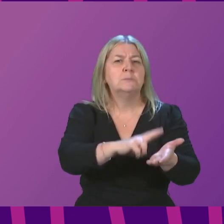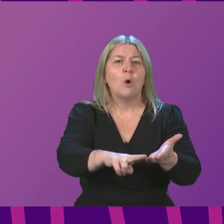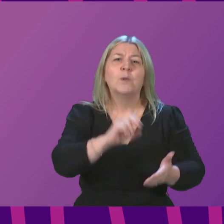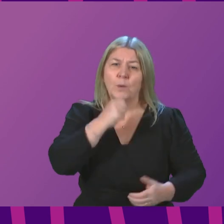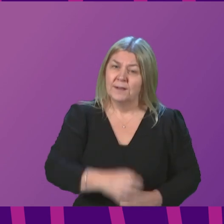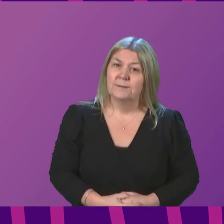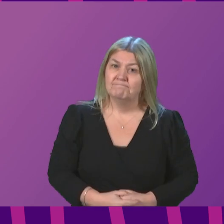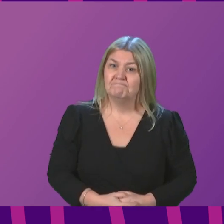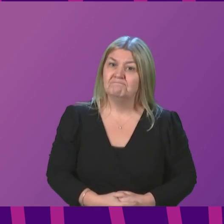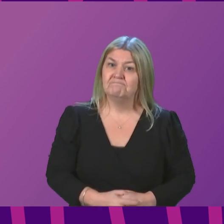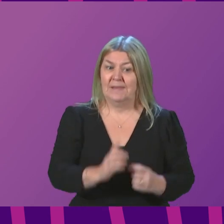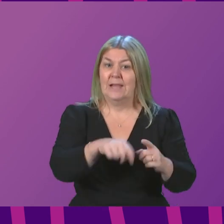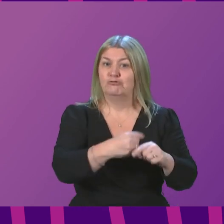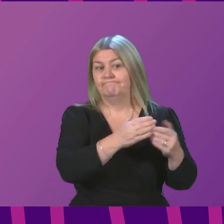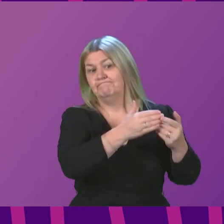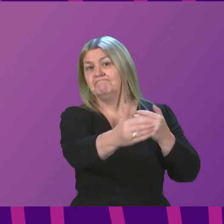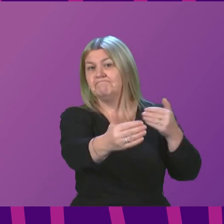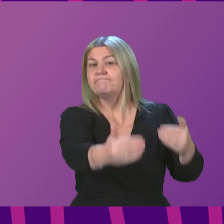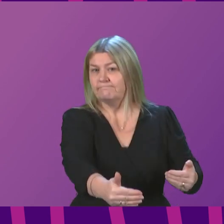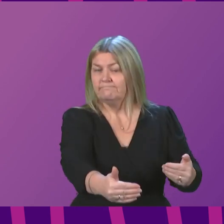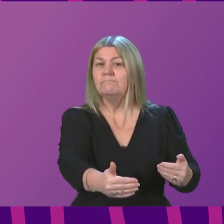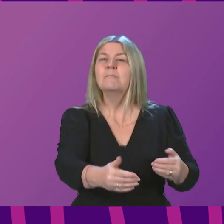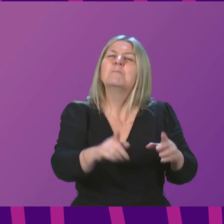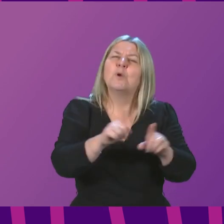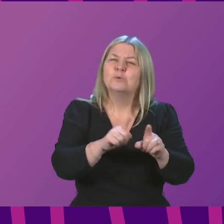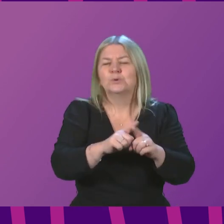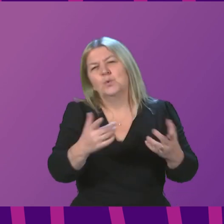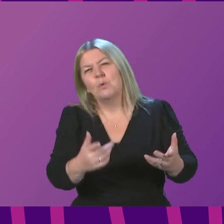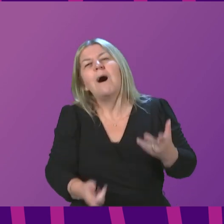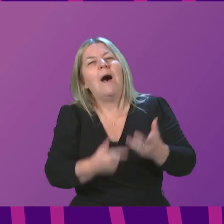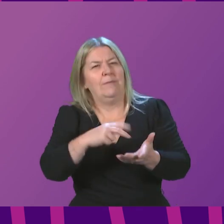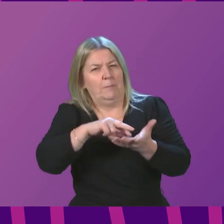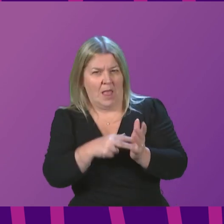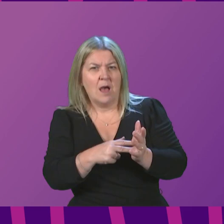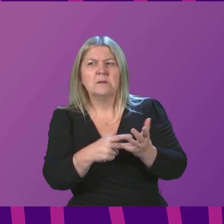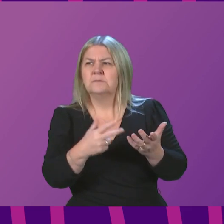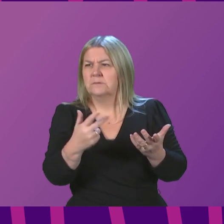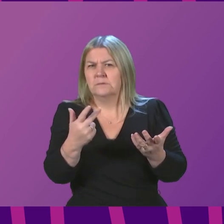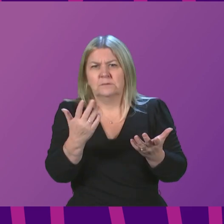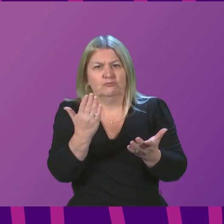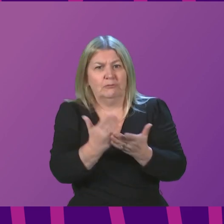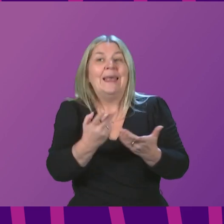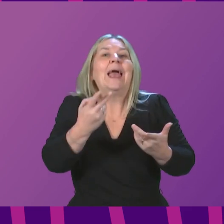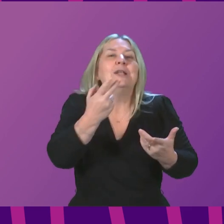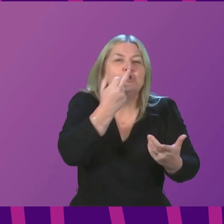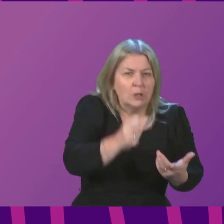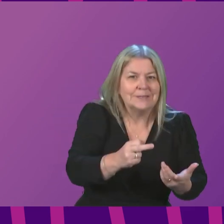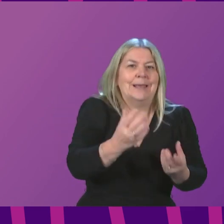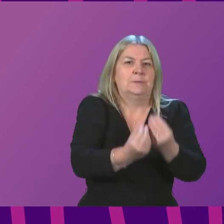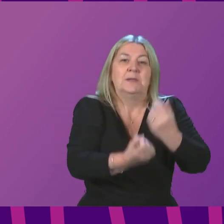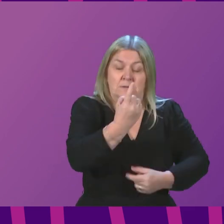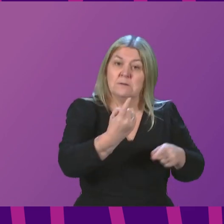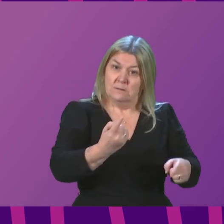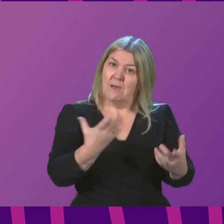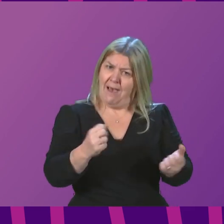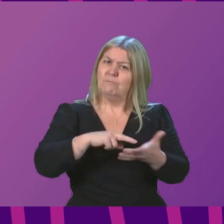academic year, but also the contingency of arrangements in place and the considerations that would inform any of that. I am happy